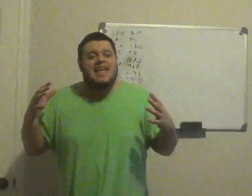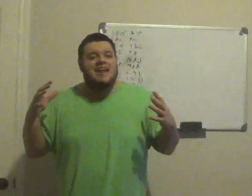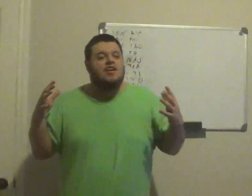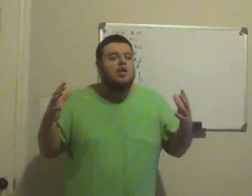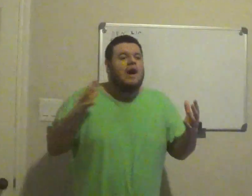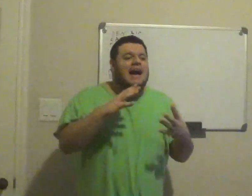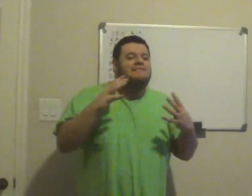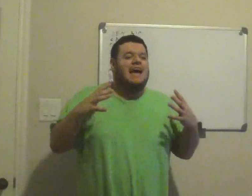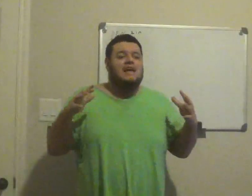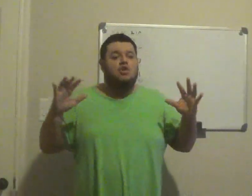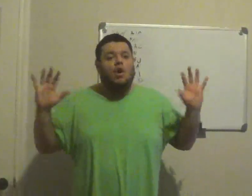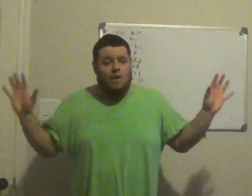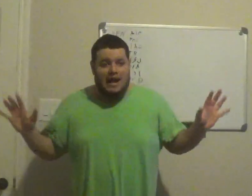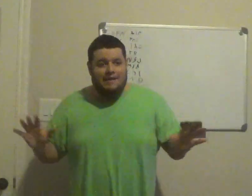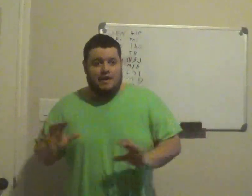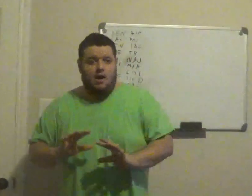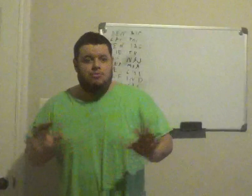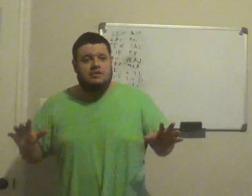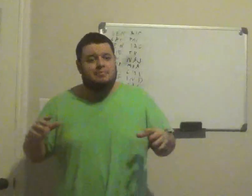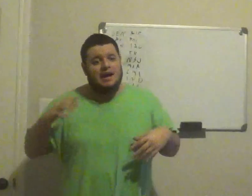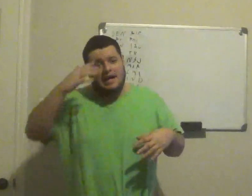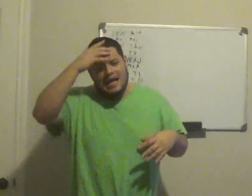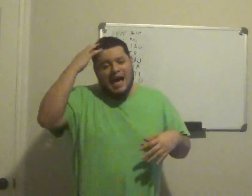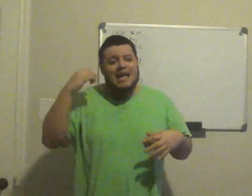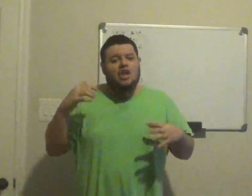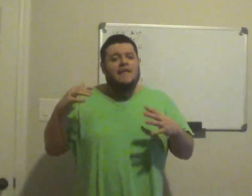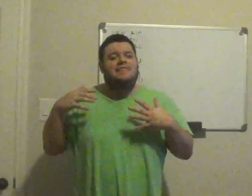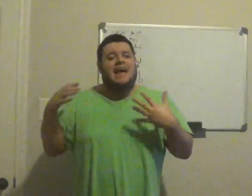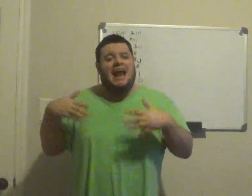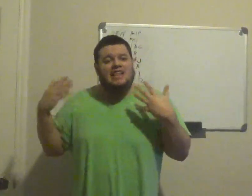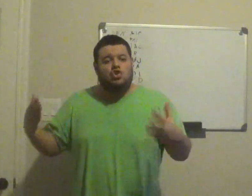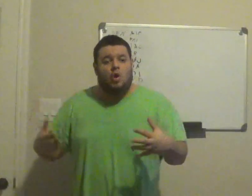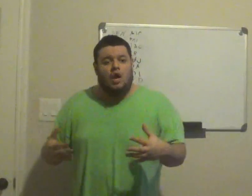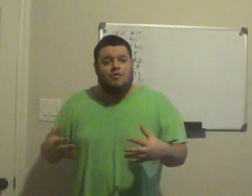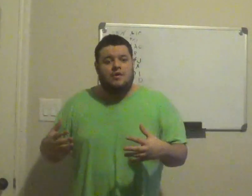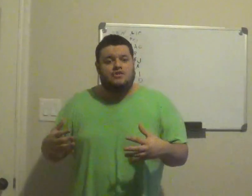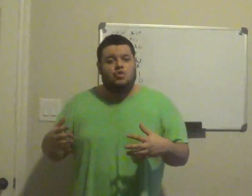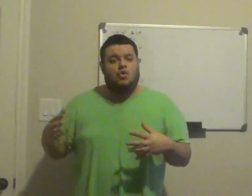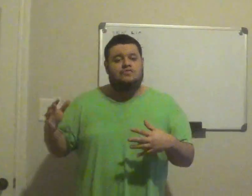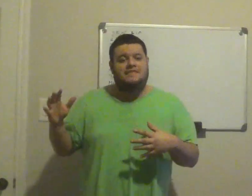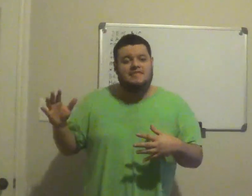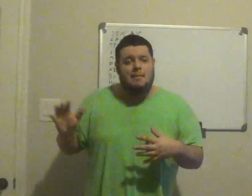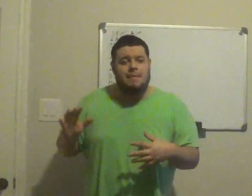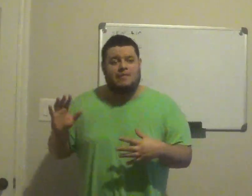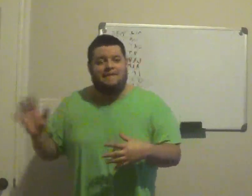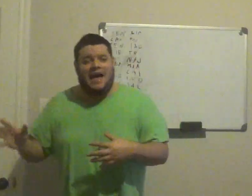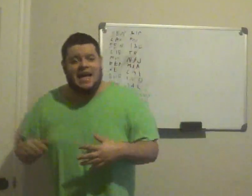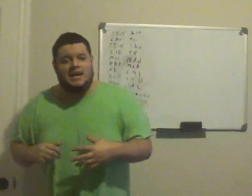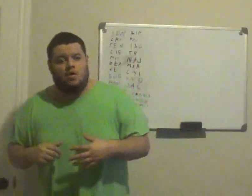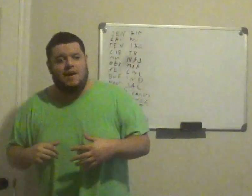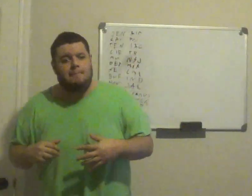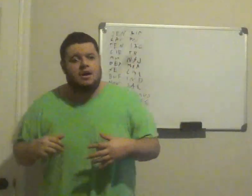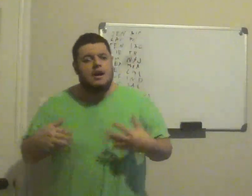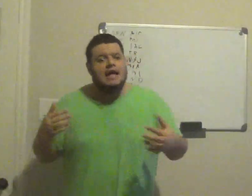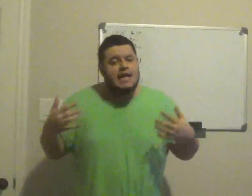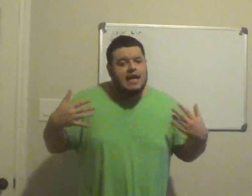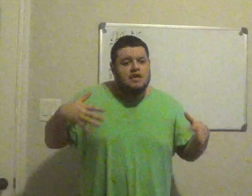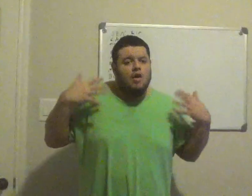here, you don't have that, and you don't want to have that, obviously, but, I thought that that had to do a lot with those 57 people that died in November, you know,